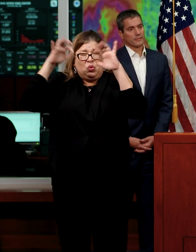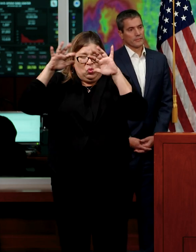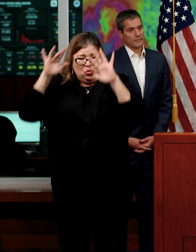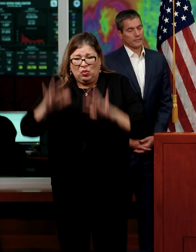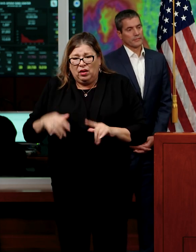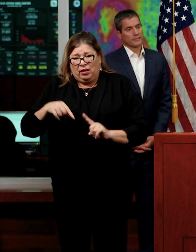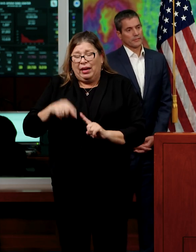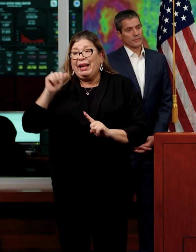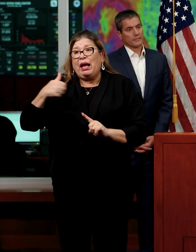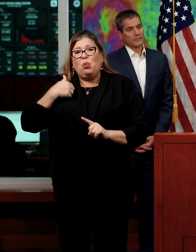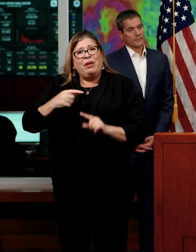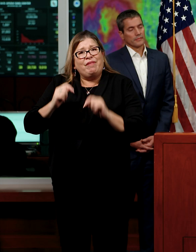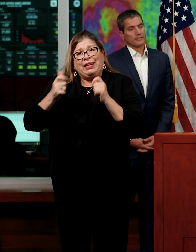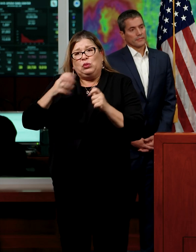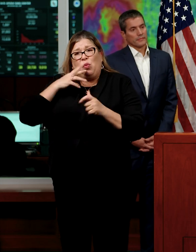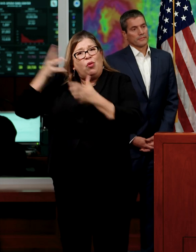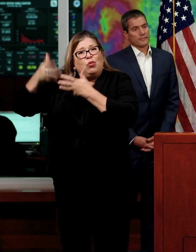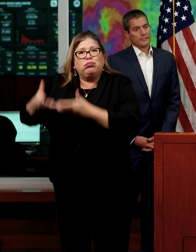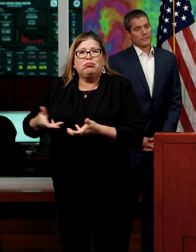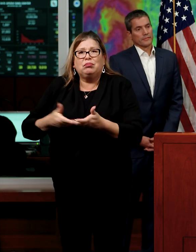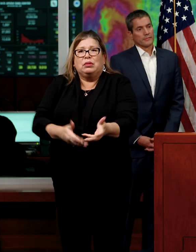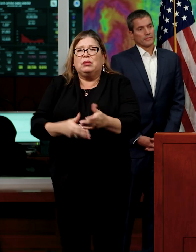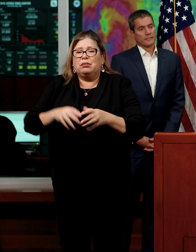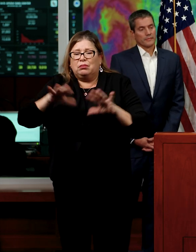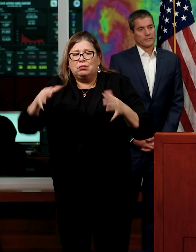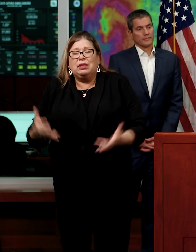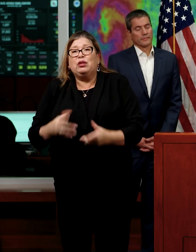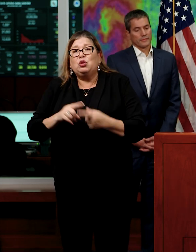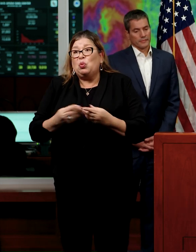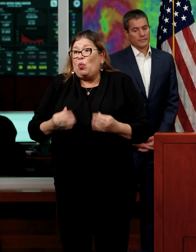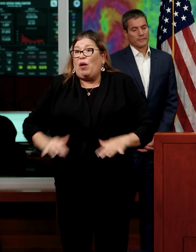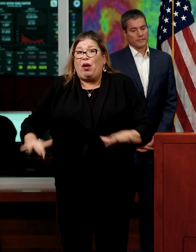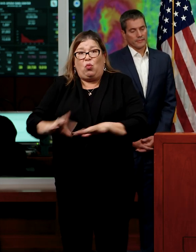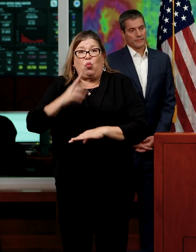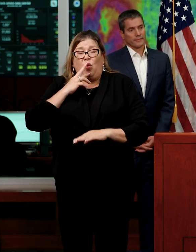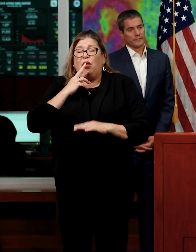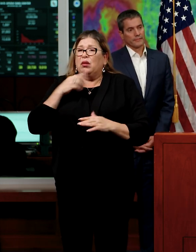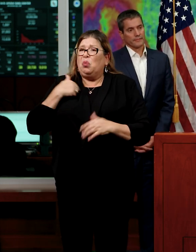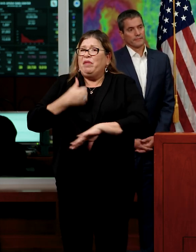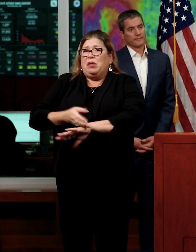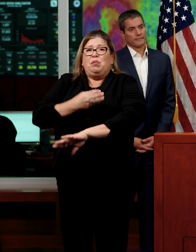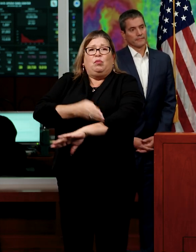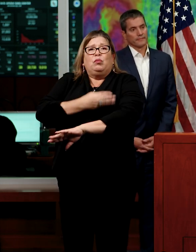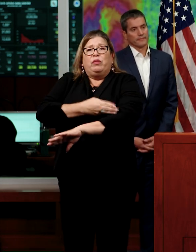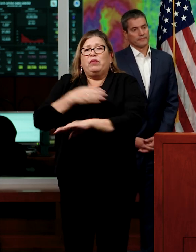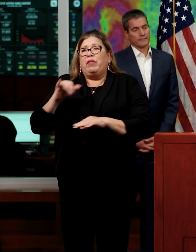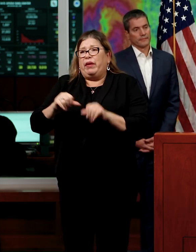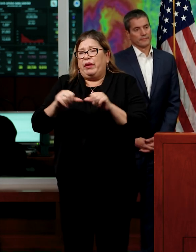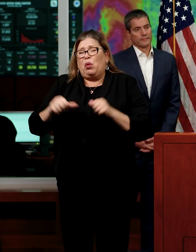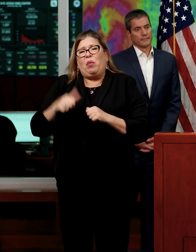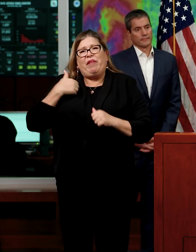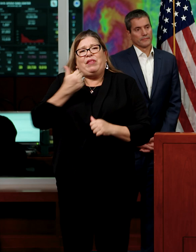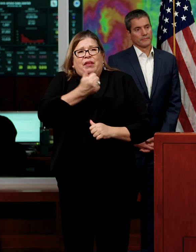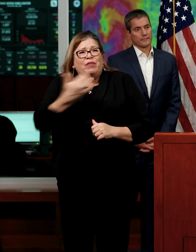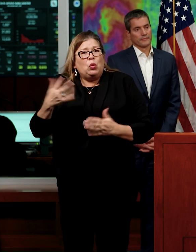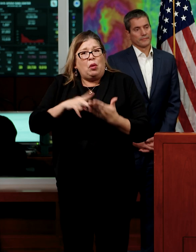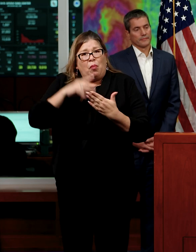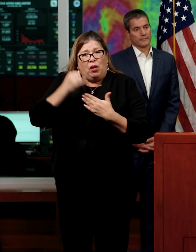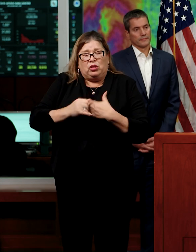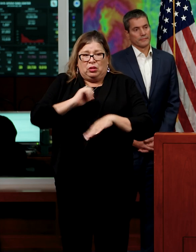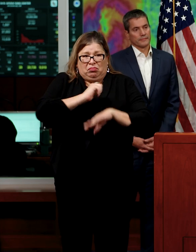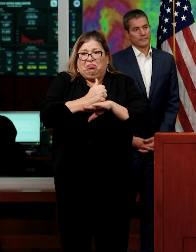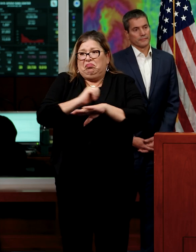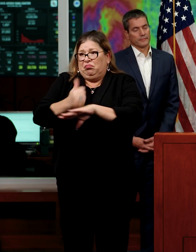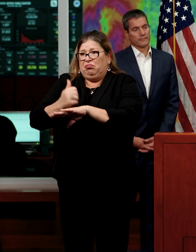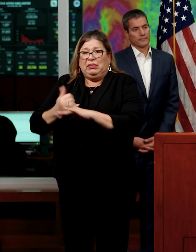that water and get it down into our groundwater basins? And we are making progress there. have about a handful of projects that are happening,